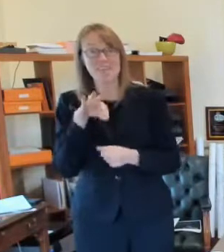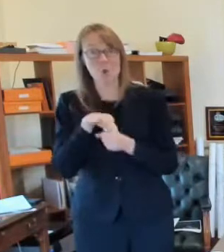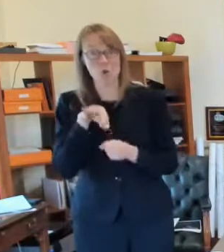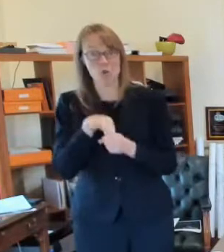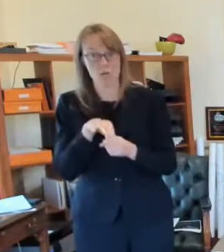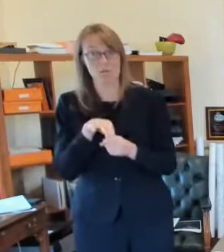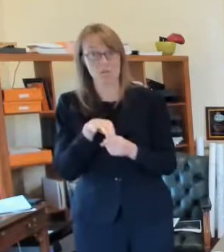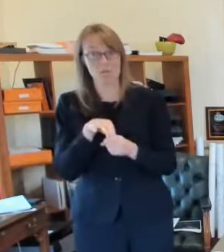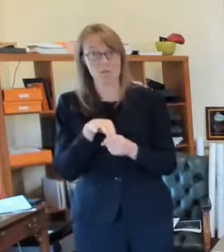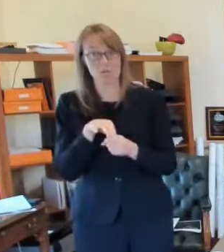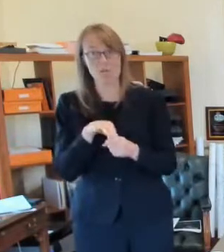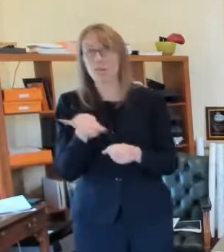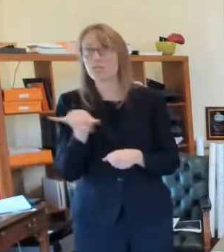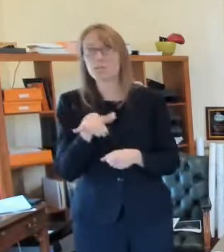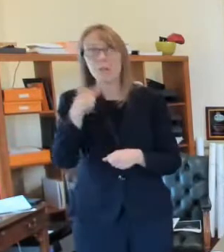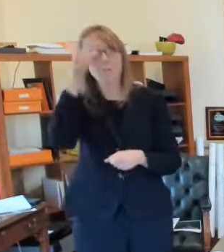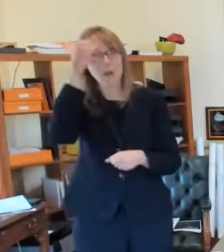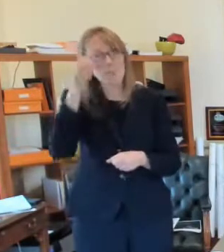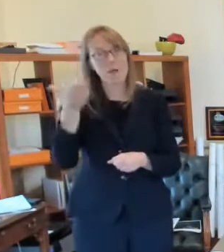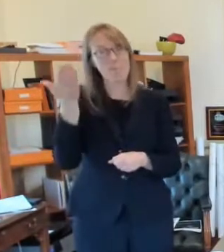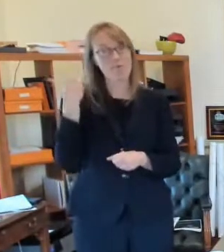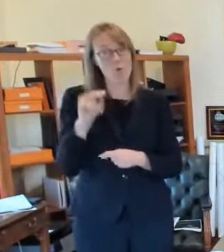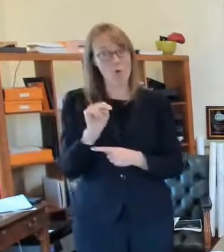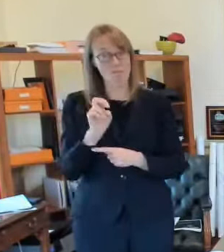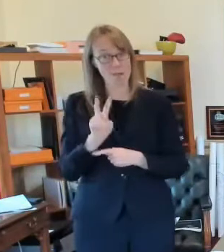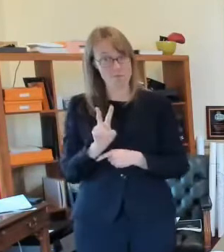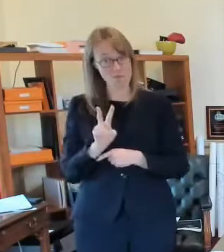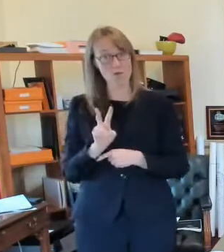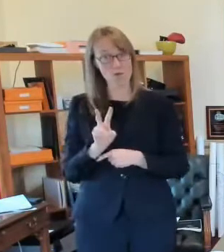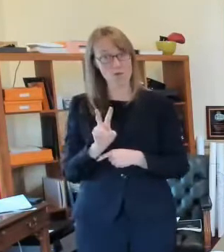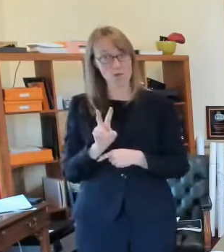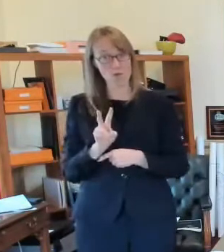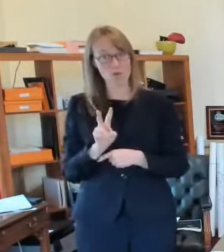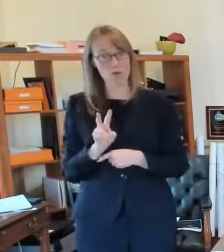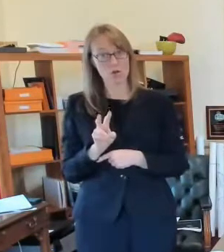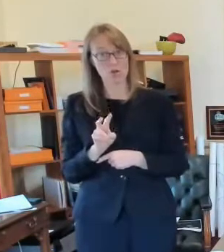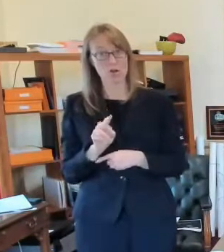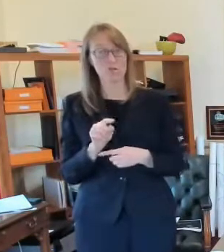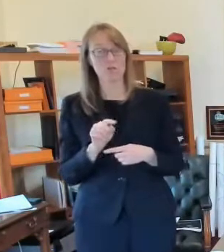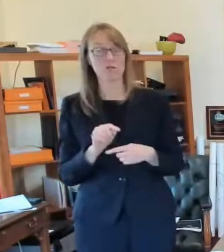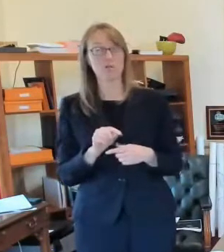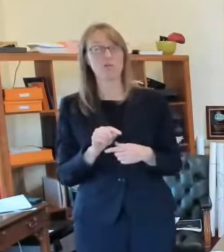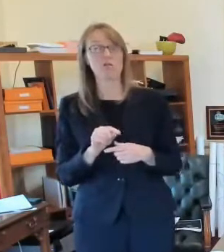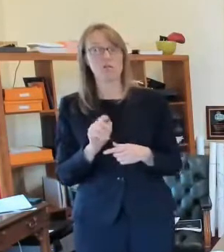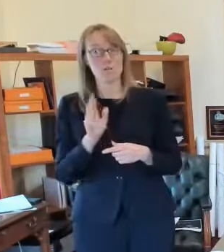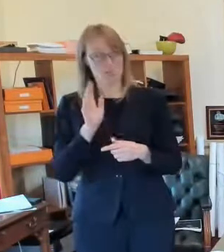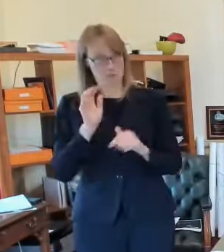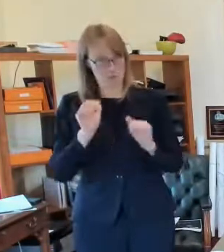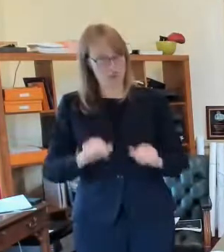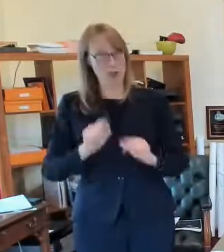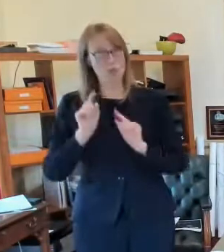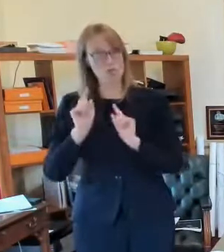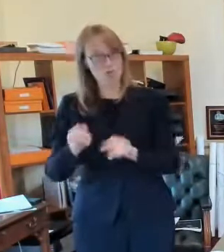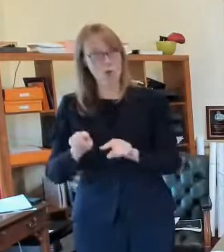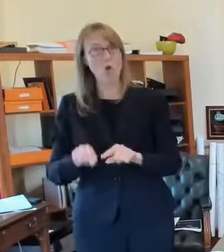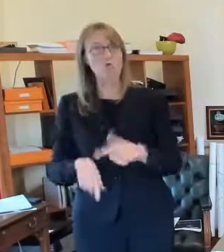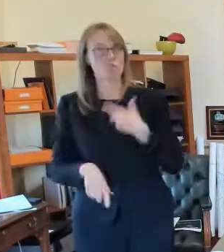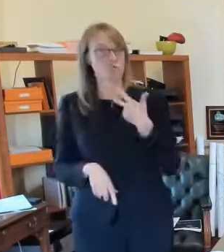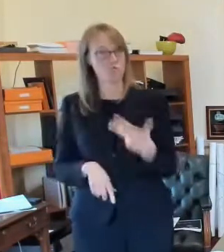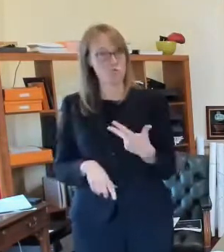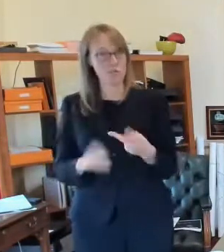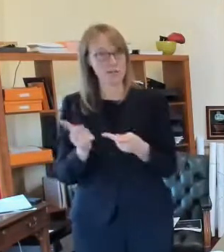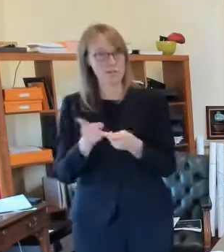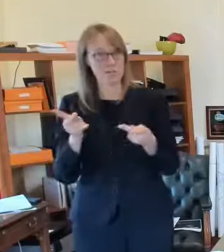had in november in yes in november uh which would be three libraries they they still have to work on firming that up